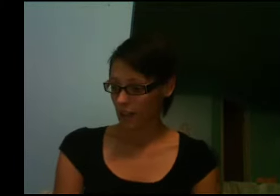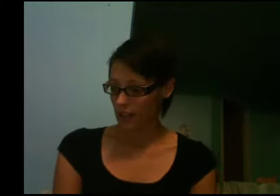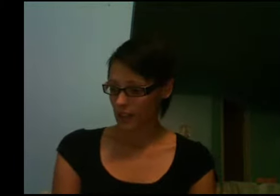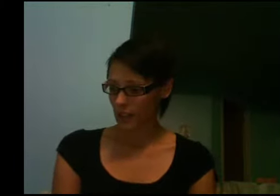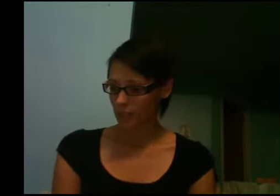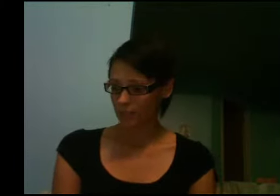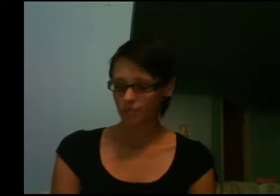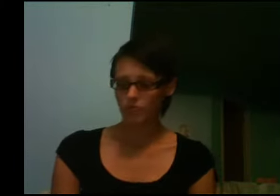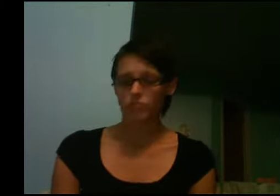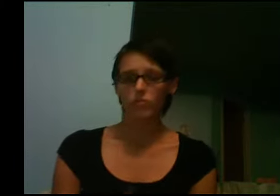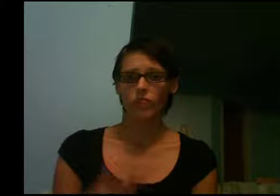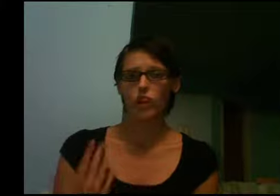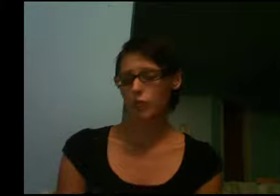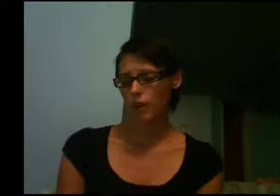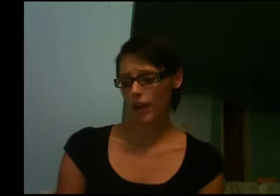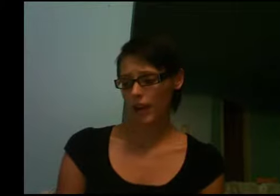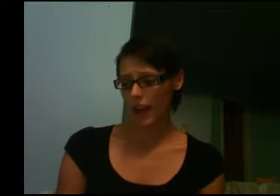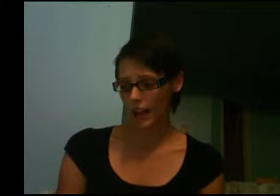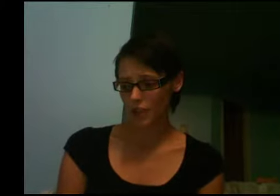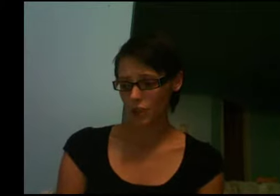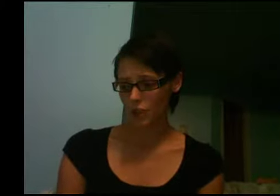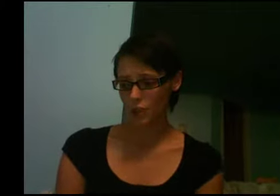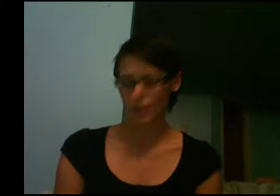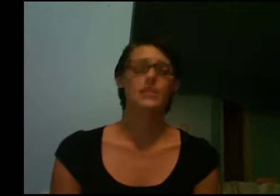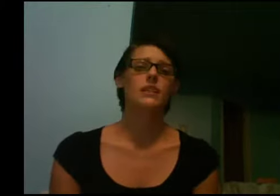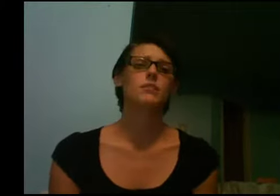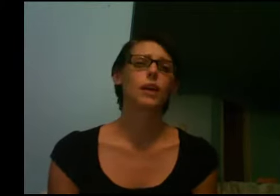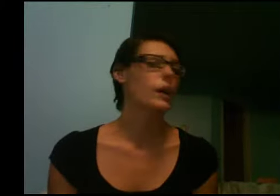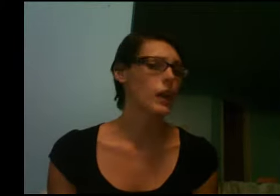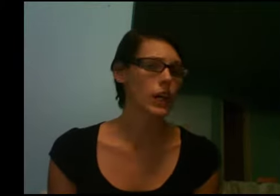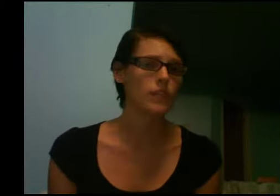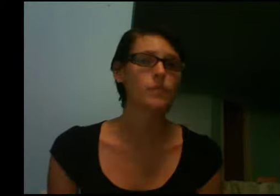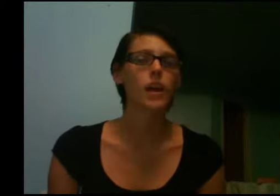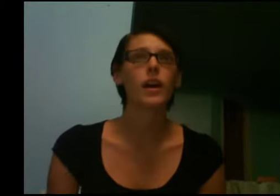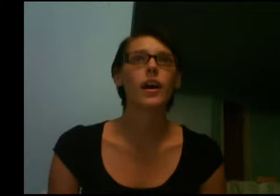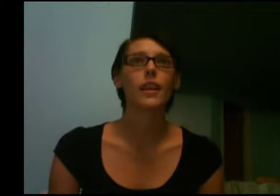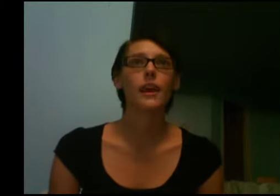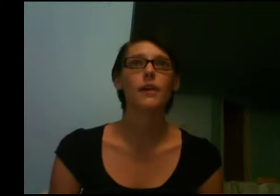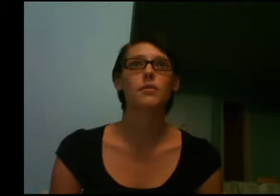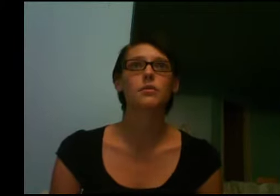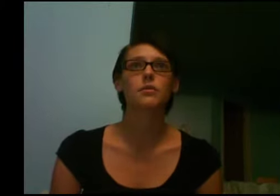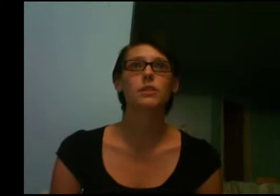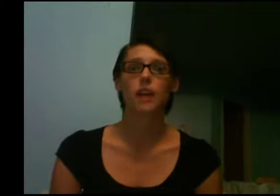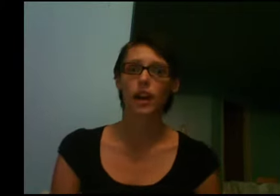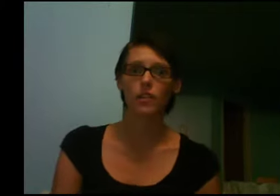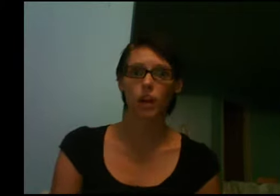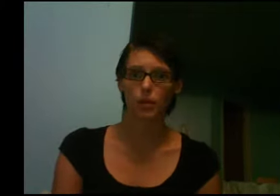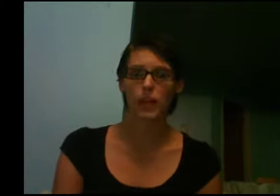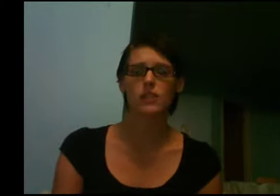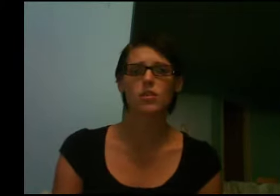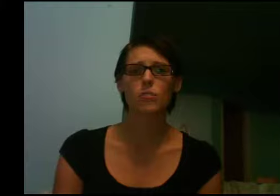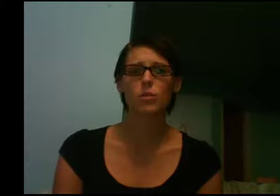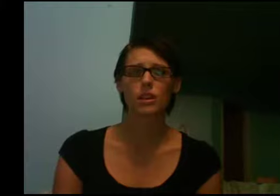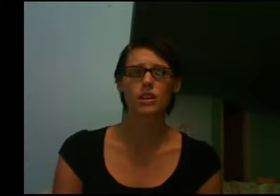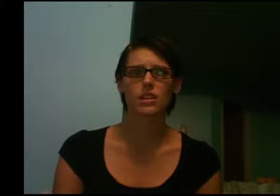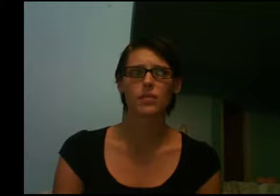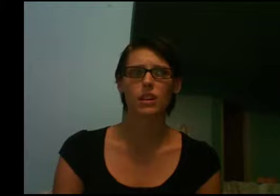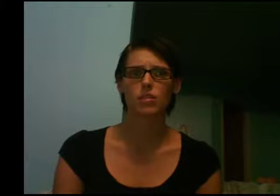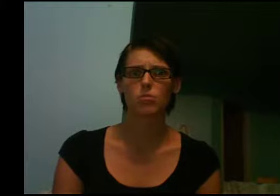is, you wrote, and ask for your blessing to marry her. And that was kind of complicated, so I broke it into something a little